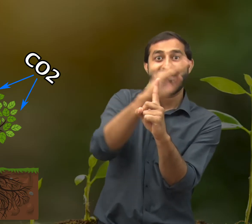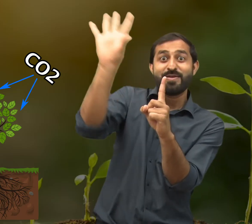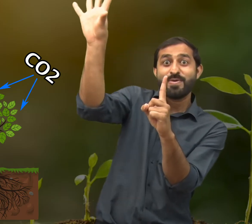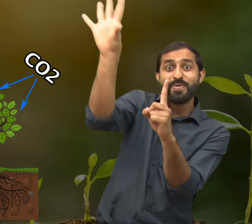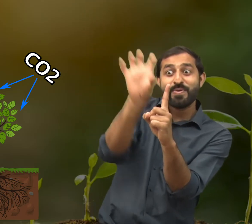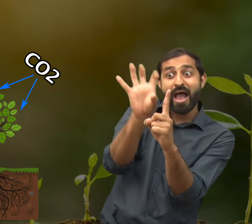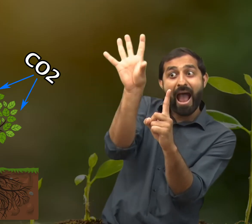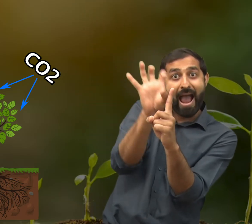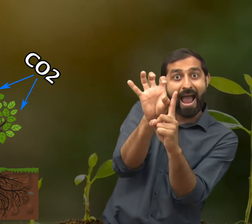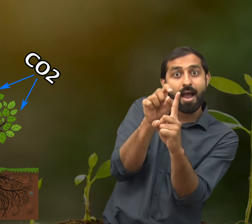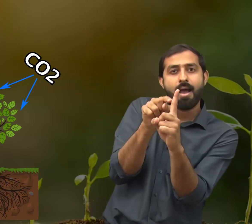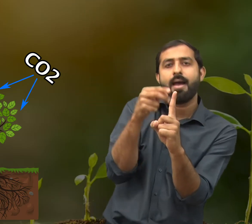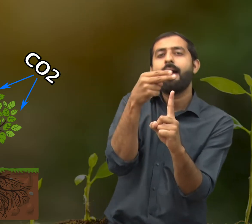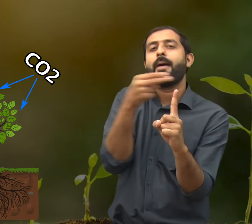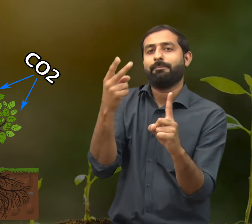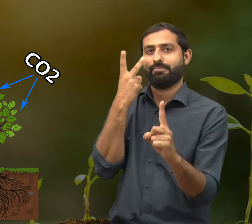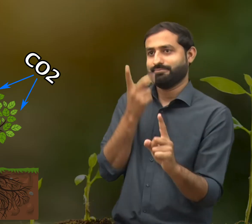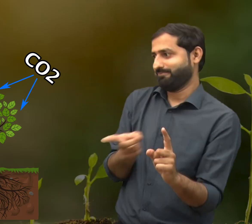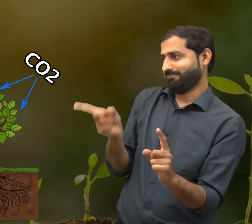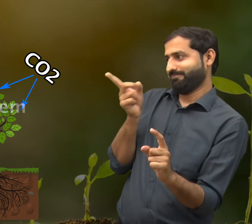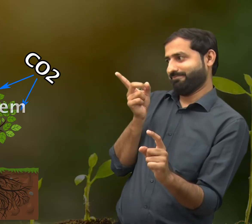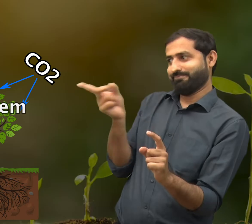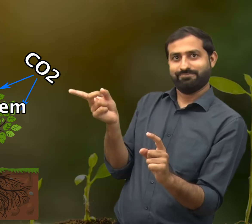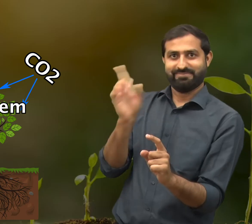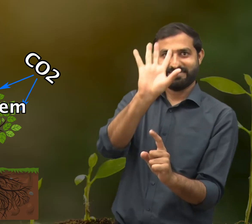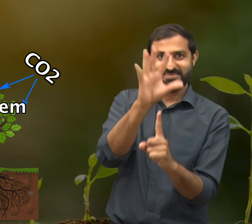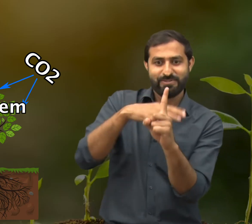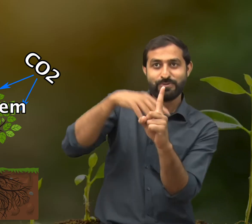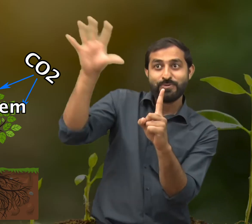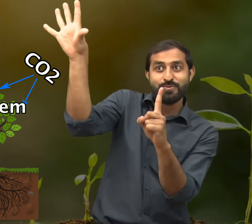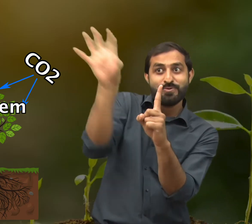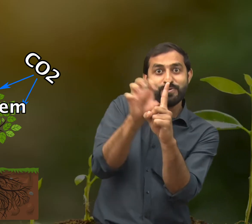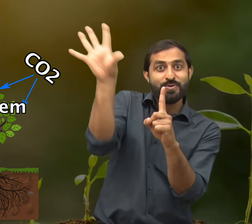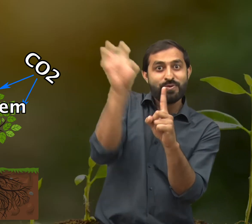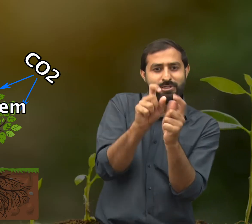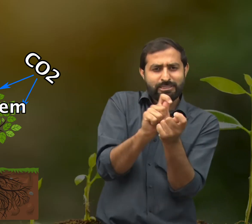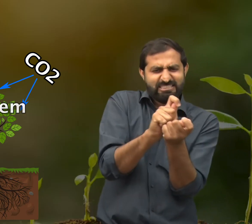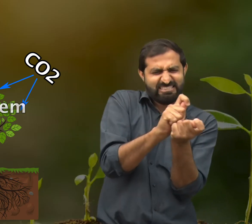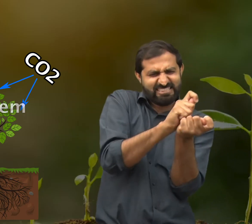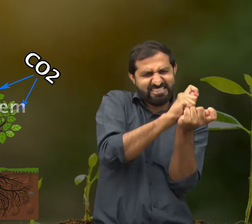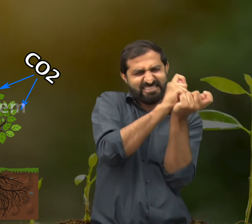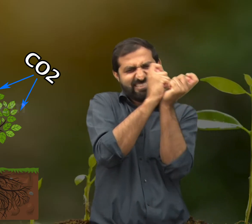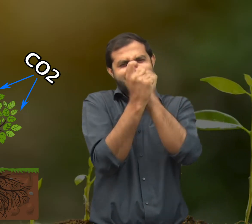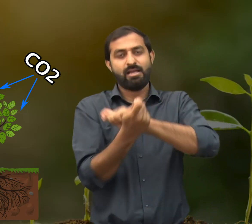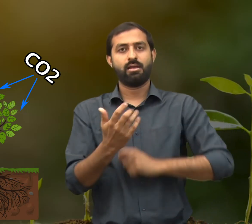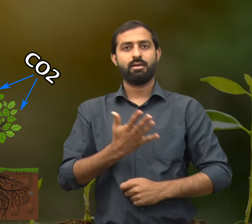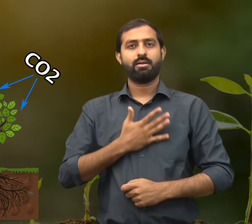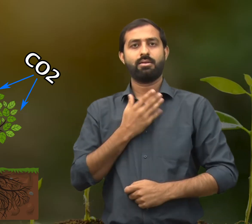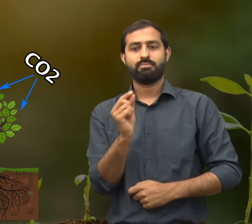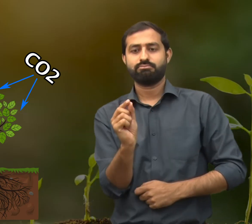prepared food to the rest of the plant. These tissues are called phloem. This is how plants get energy to